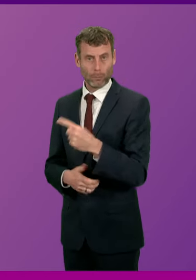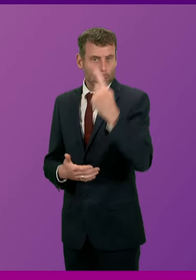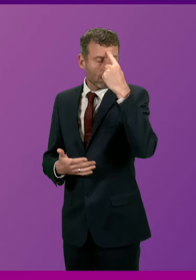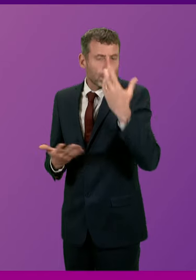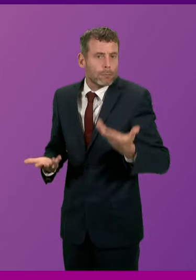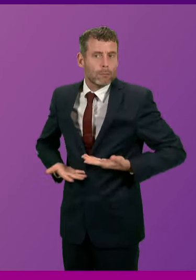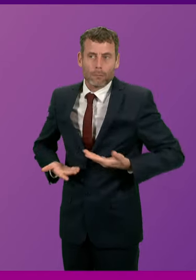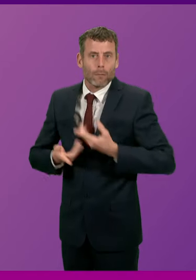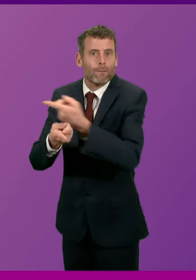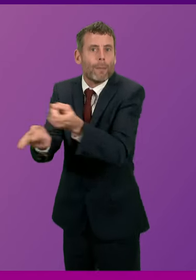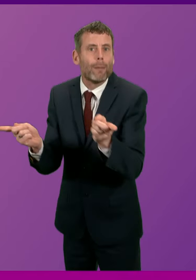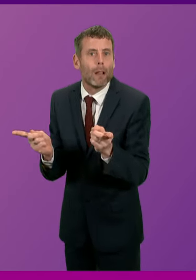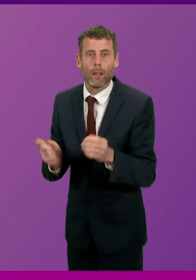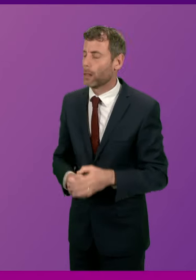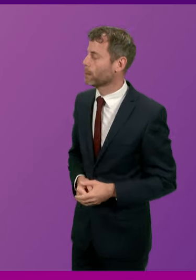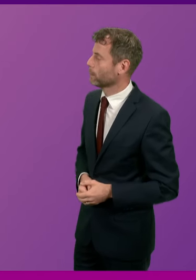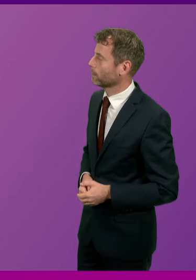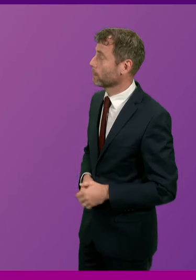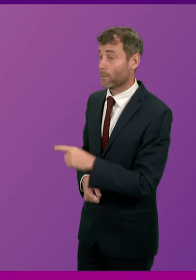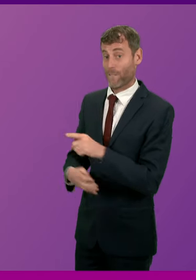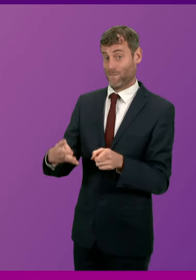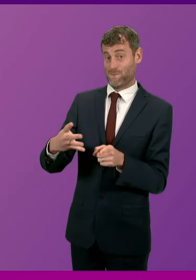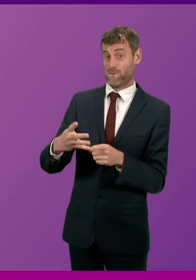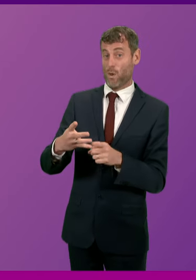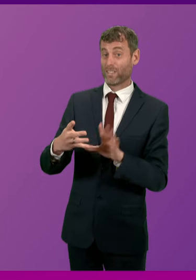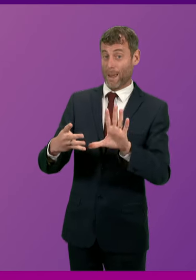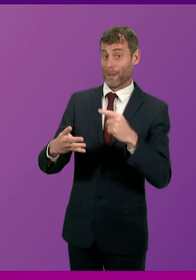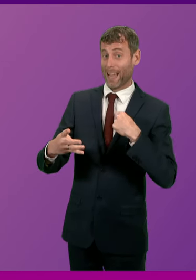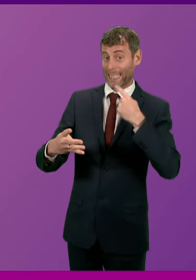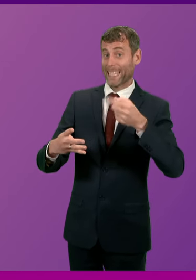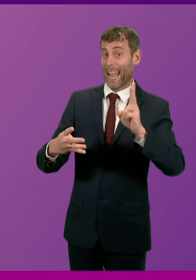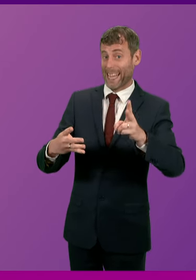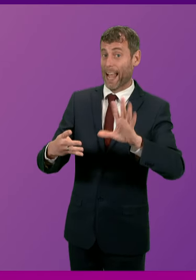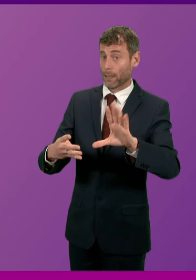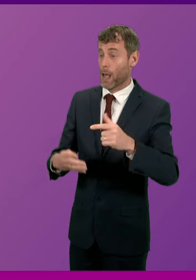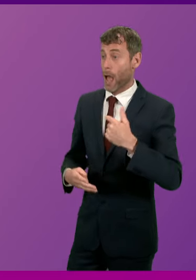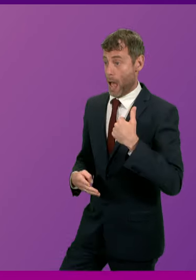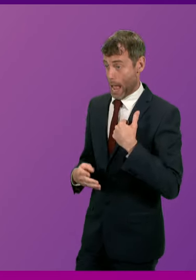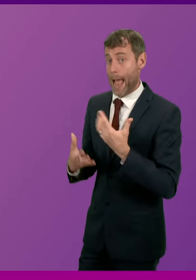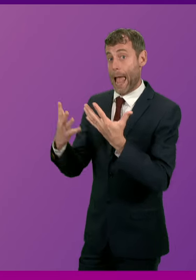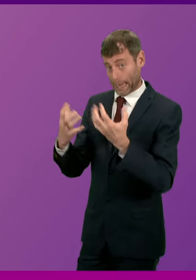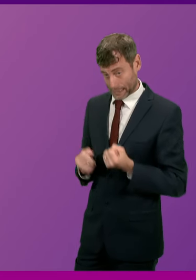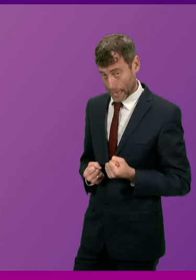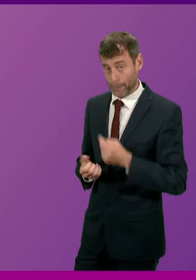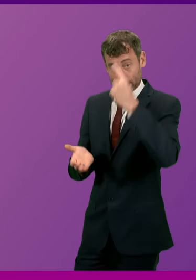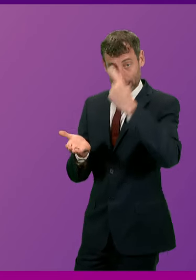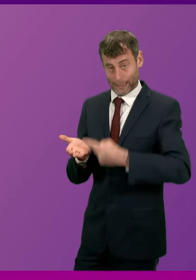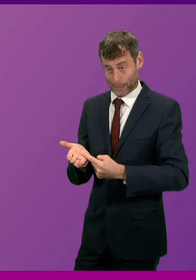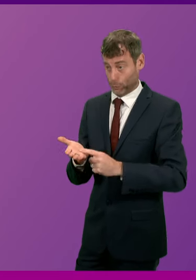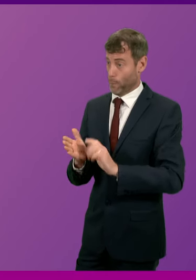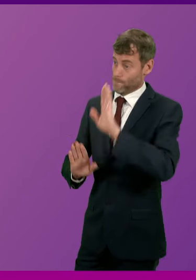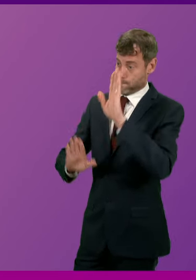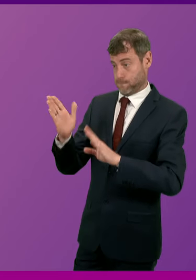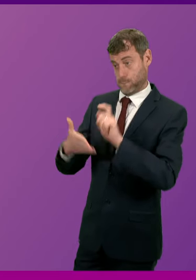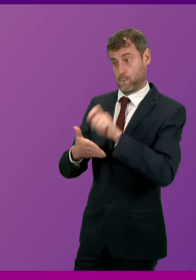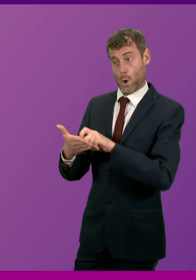For the fourth time, Presiding Officer, I accept the outcome of the decision that Parliament arrived at yesterday. And